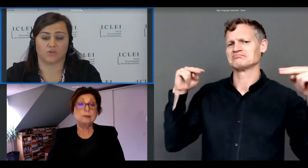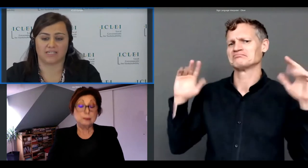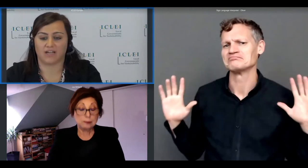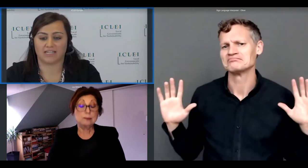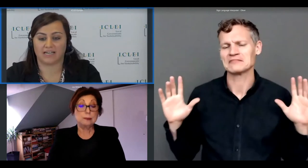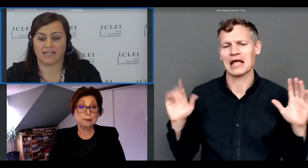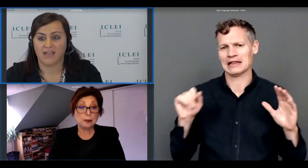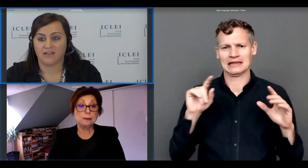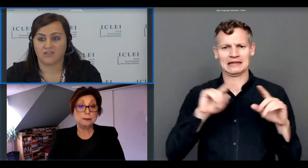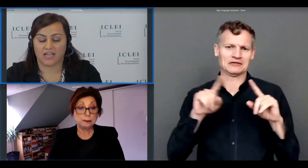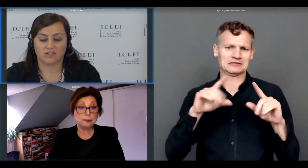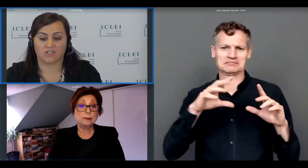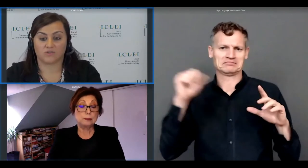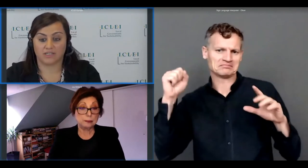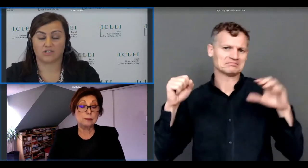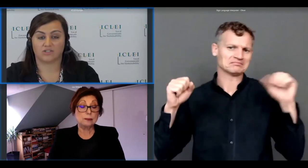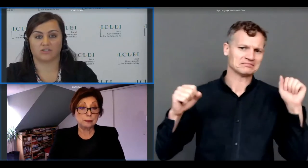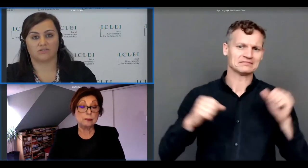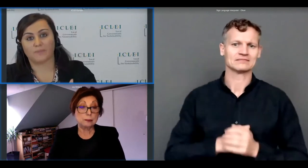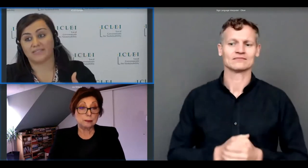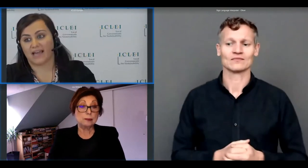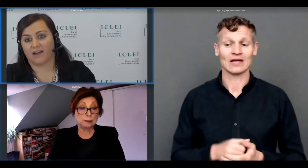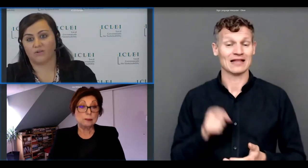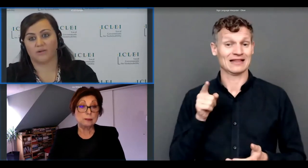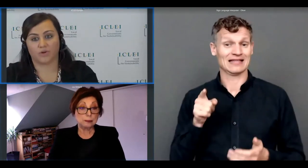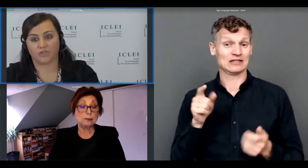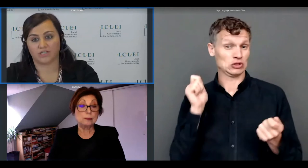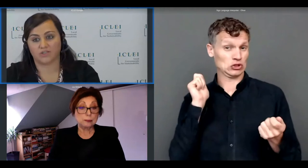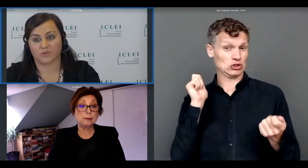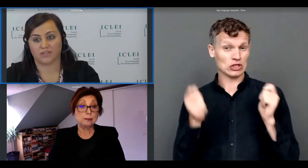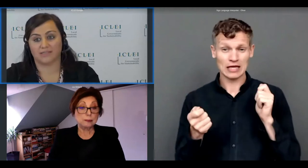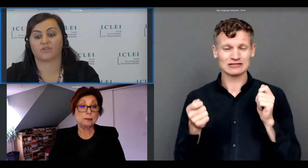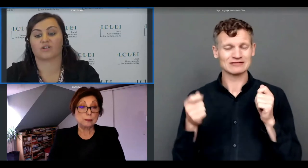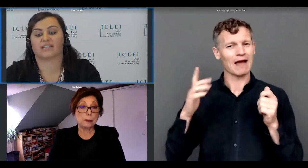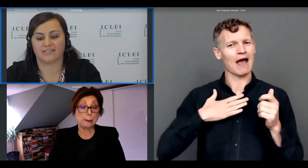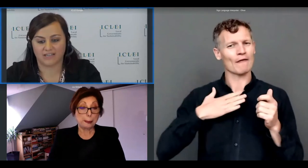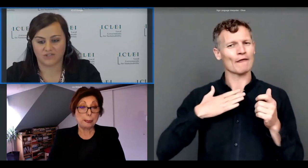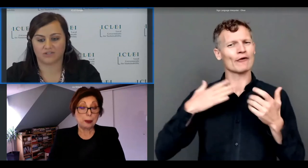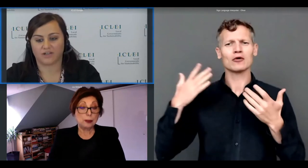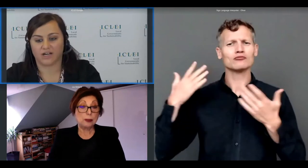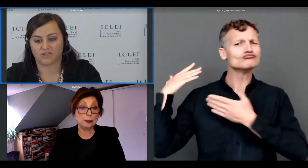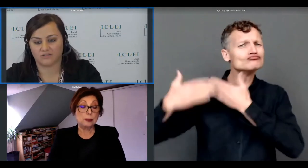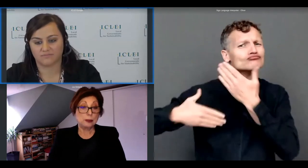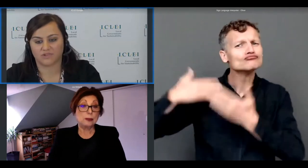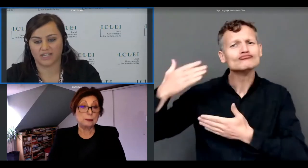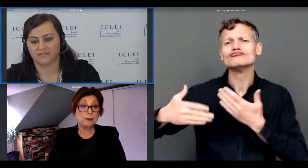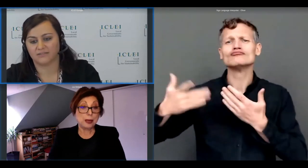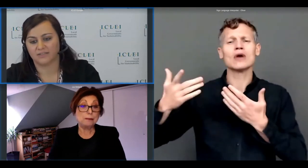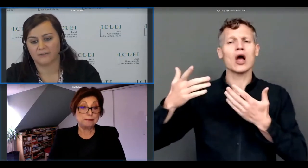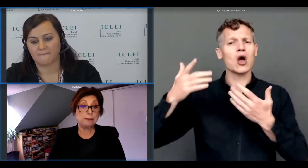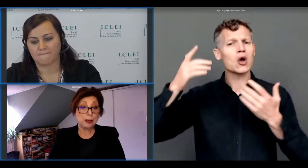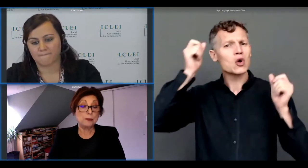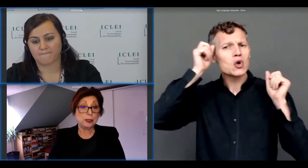also as it radically changes traditional top-down approaches to the democratization of culture right